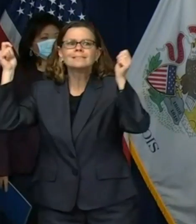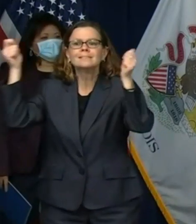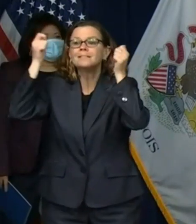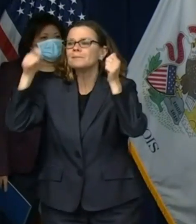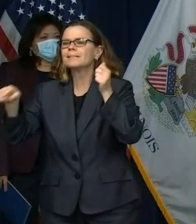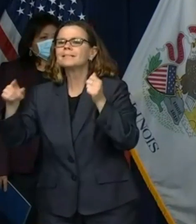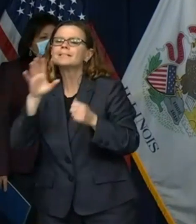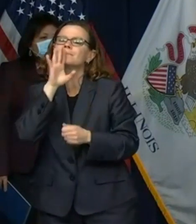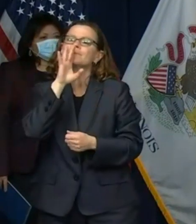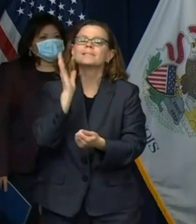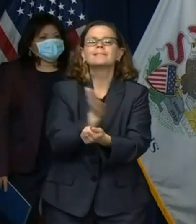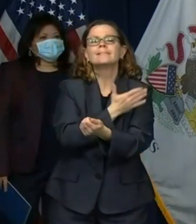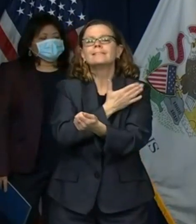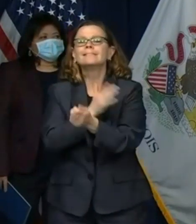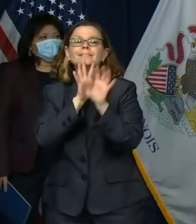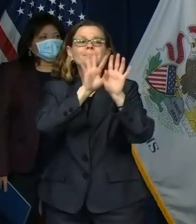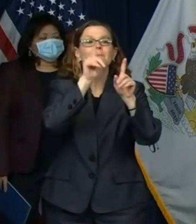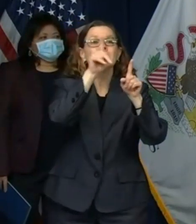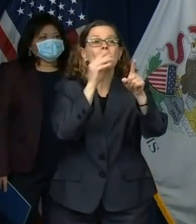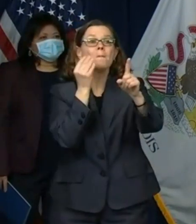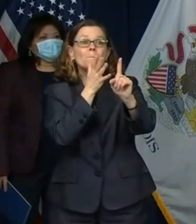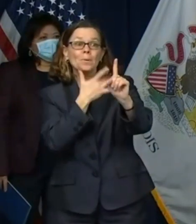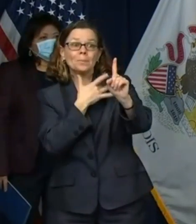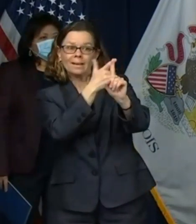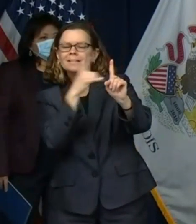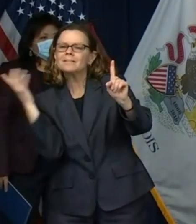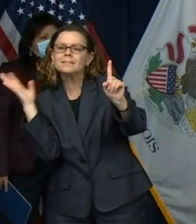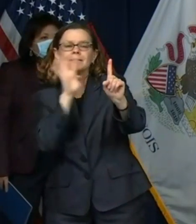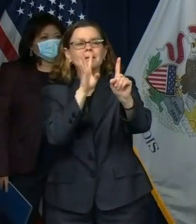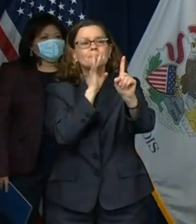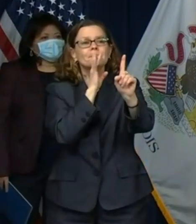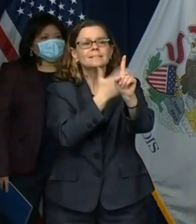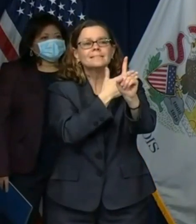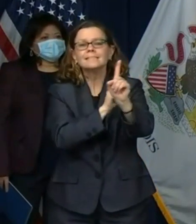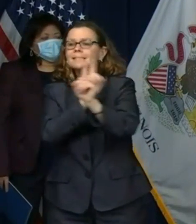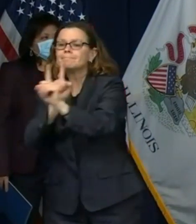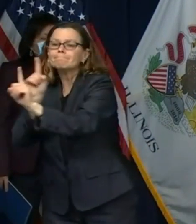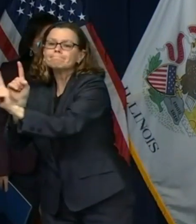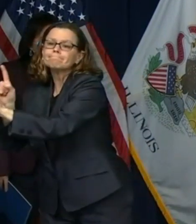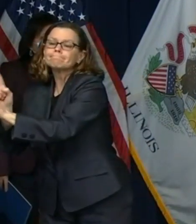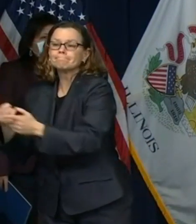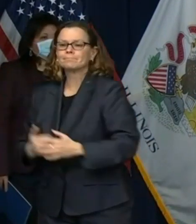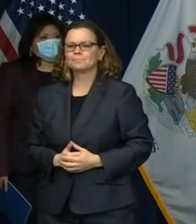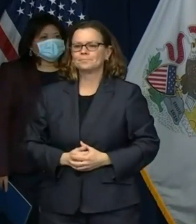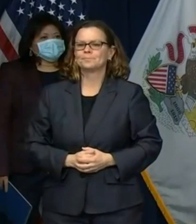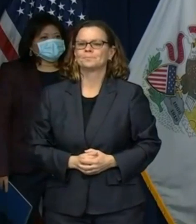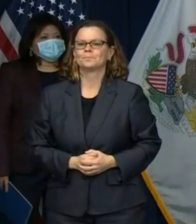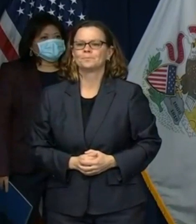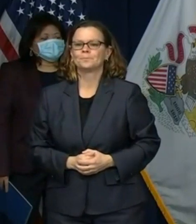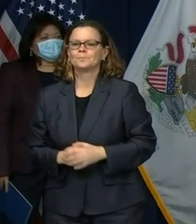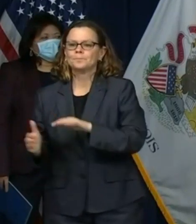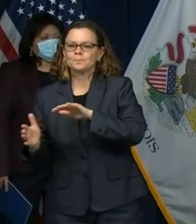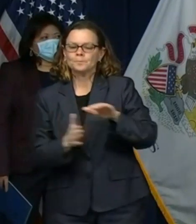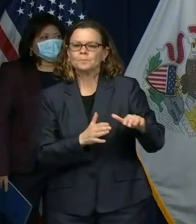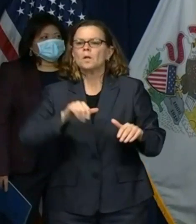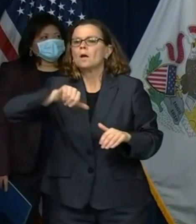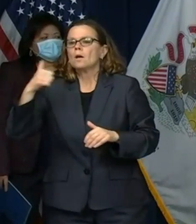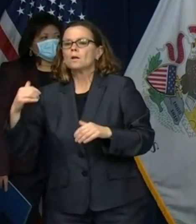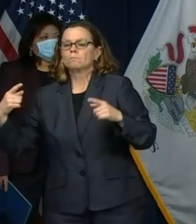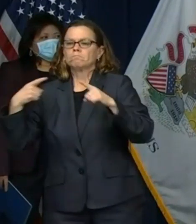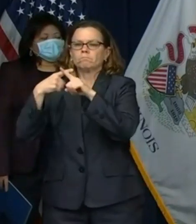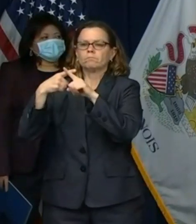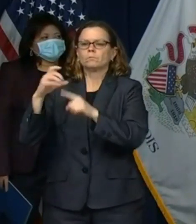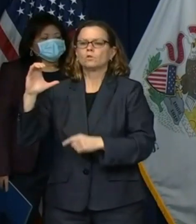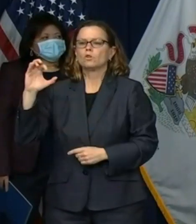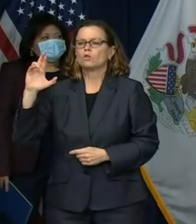the crisis center of south suburbia moved over a dozen families from their domestic violence protection